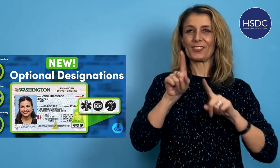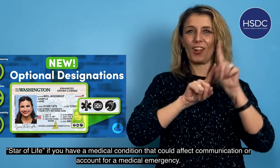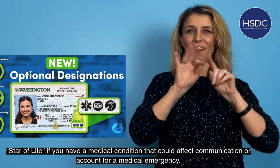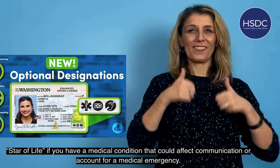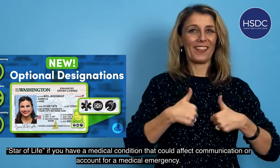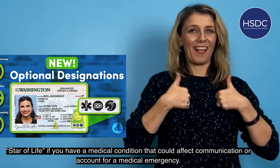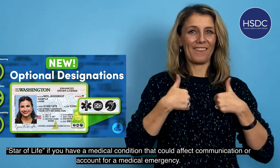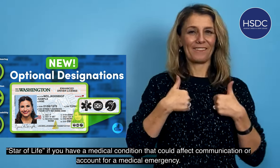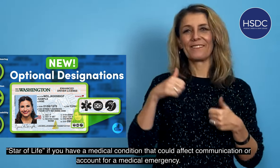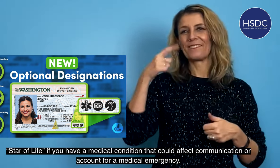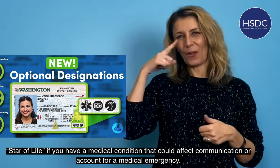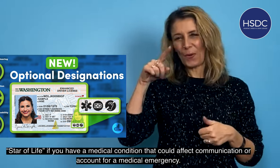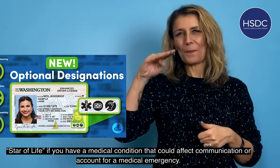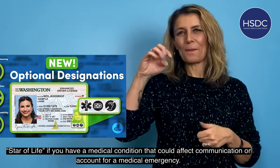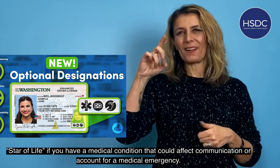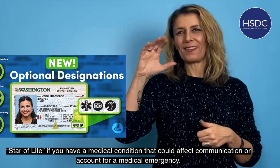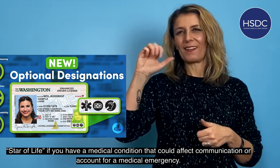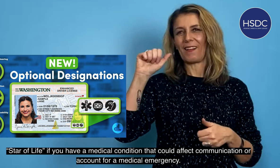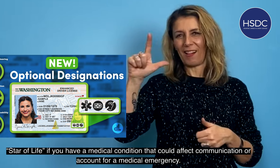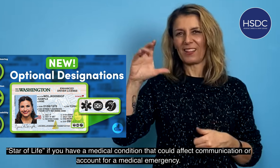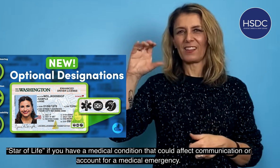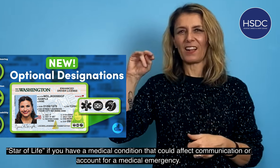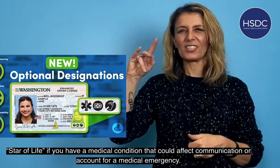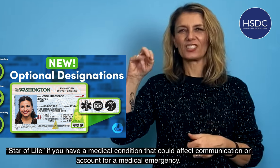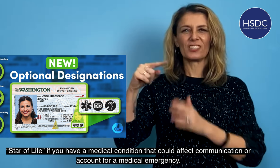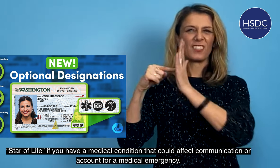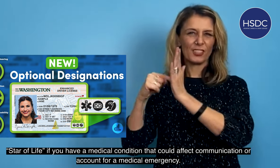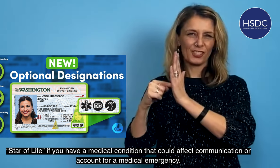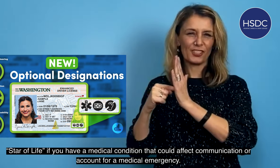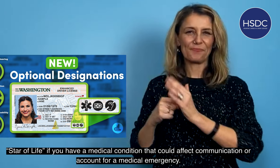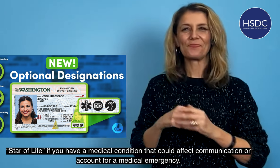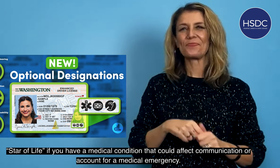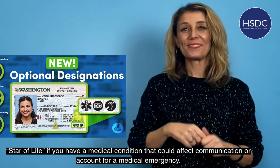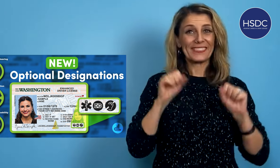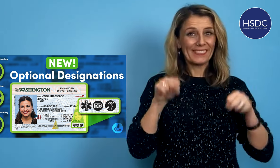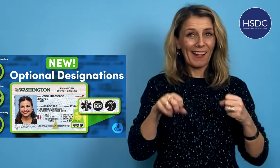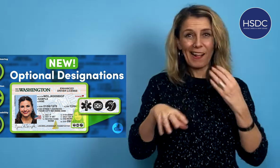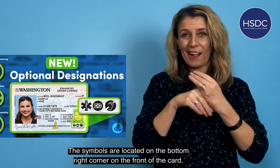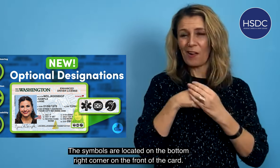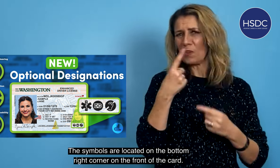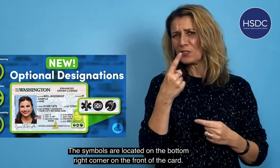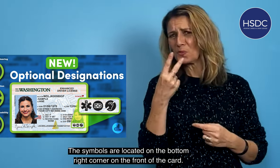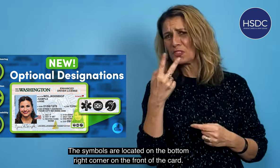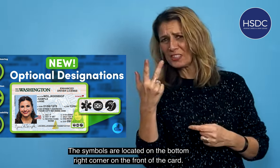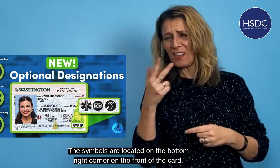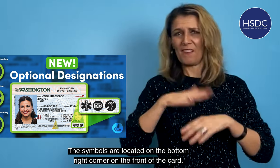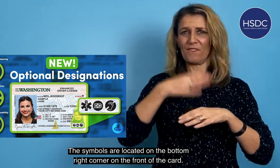Star of life if you have a medical condition that could affect communication or account for a medical emergency. The symbols are located